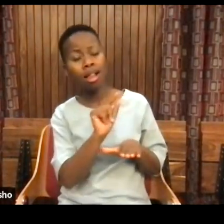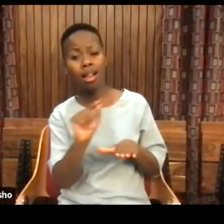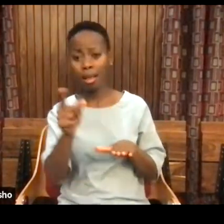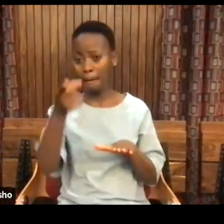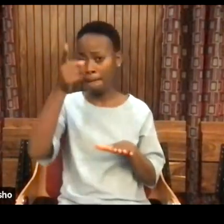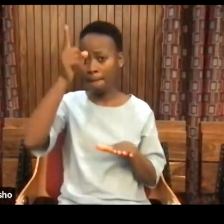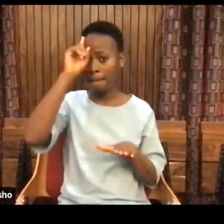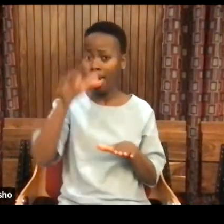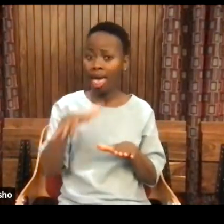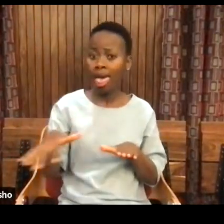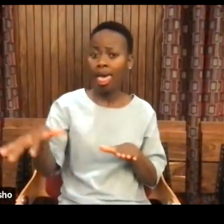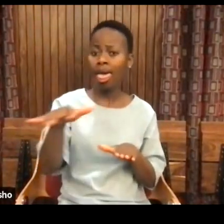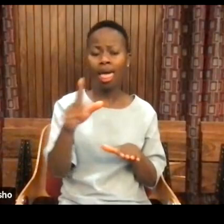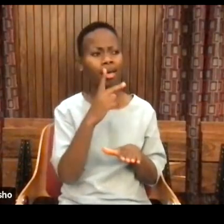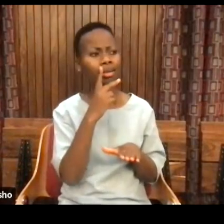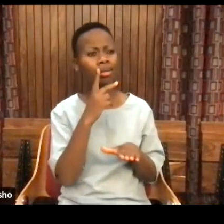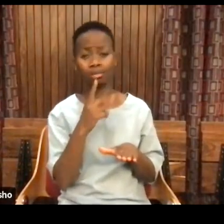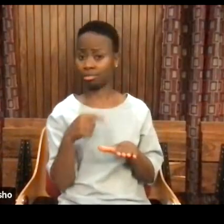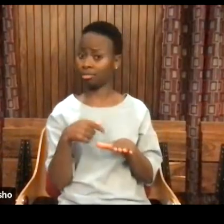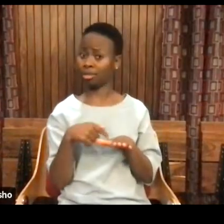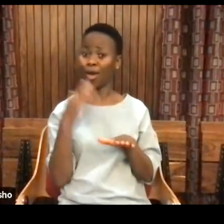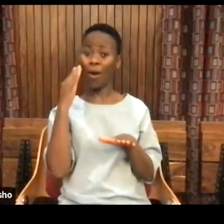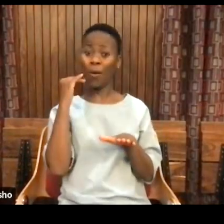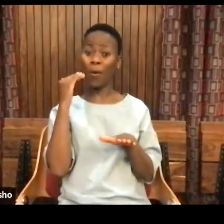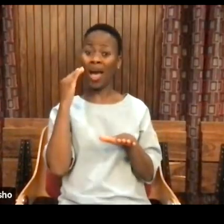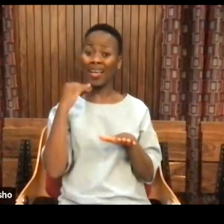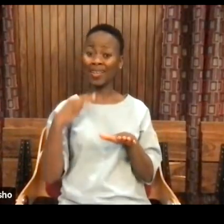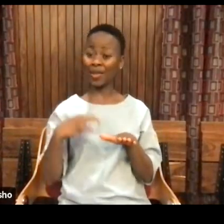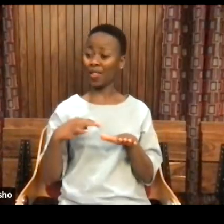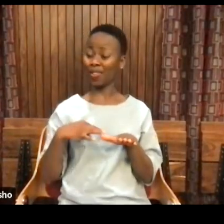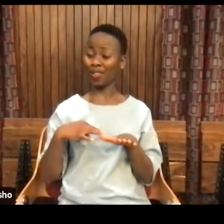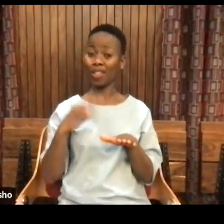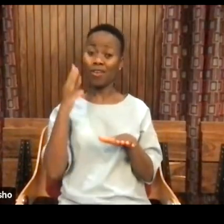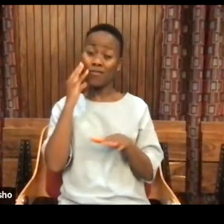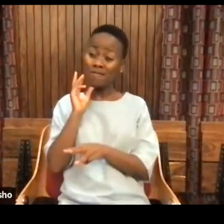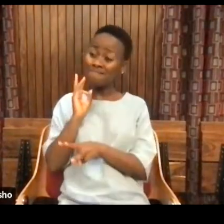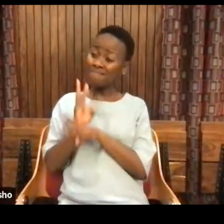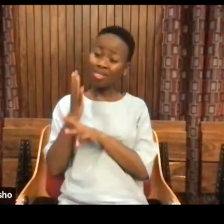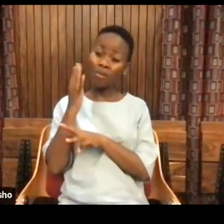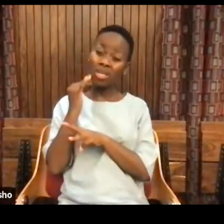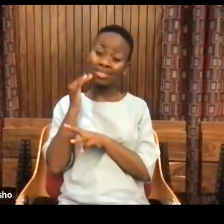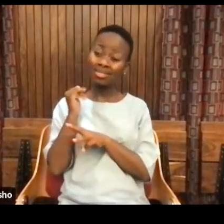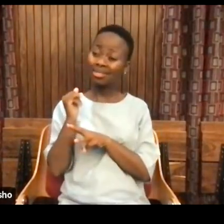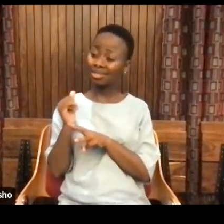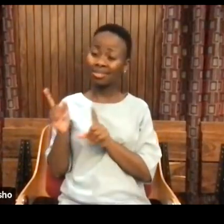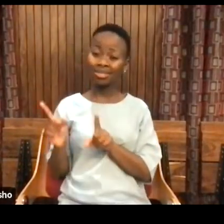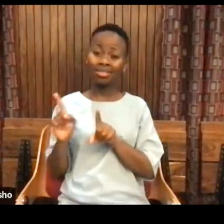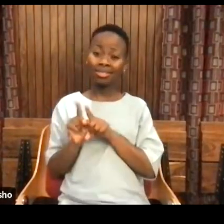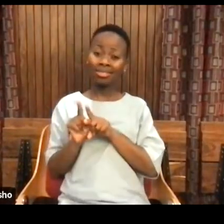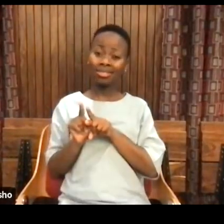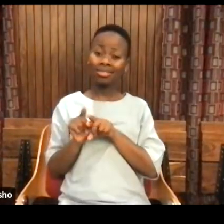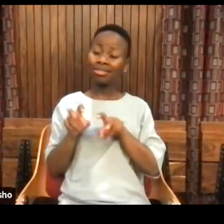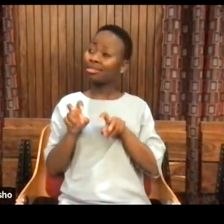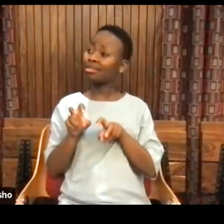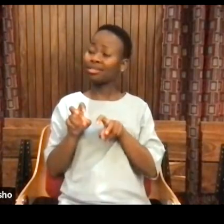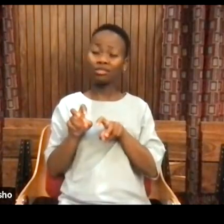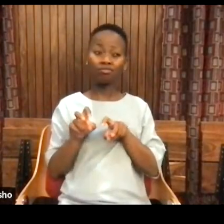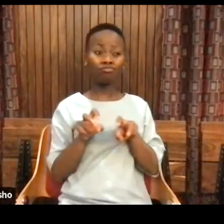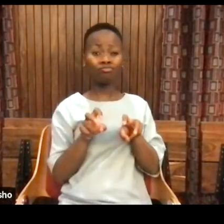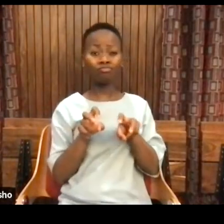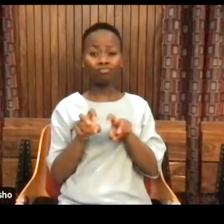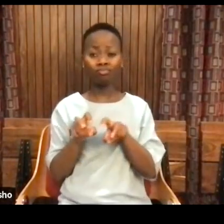this little white girl with her white grandmother, she got to move through